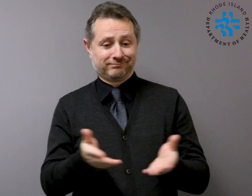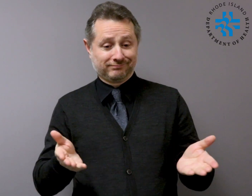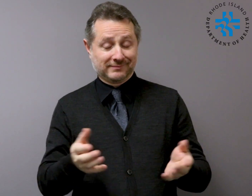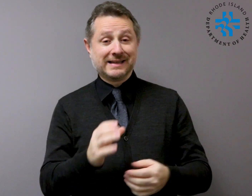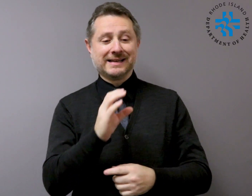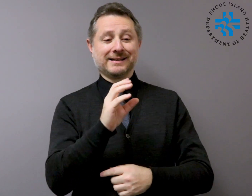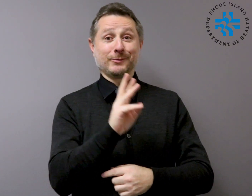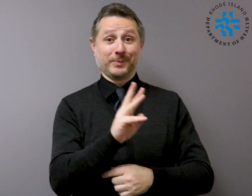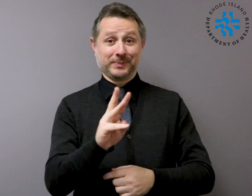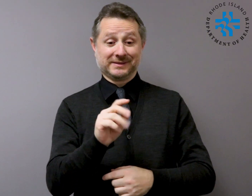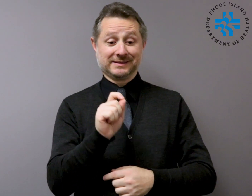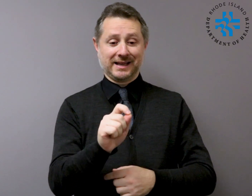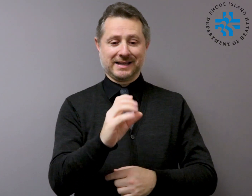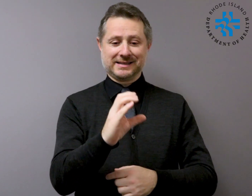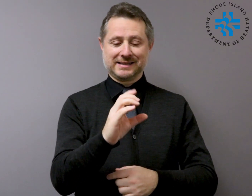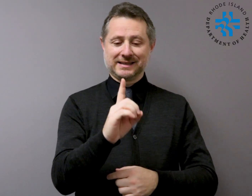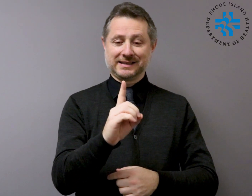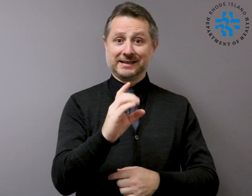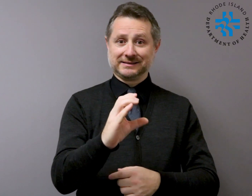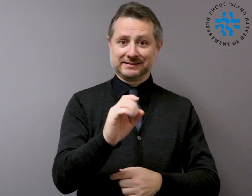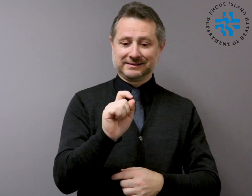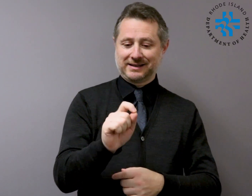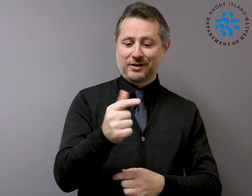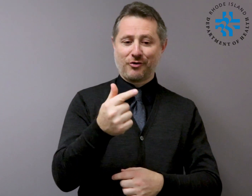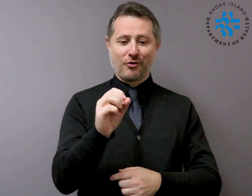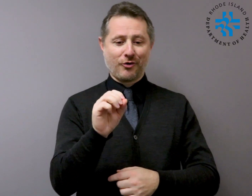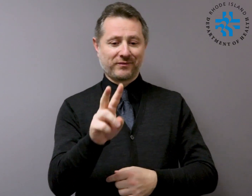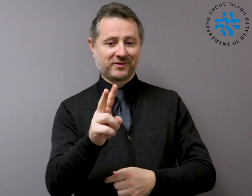Qu Amyaine coronavirus slash 2019 dash NCOV